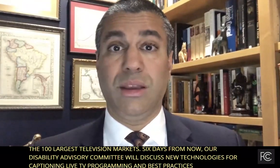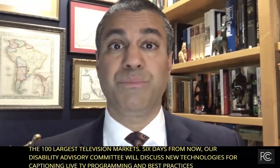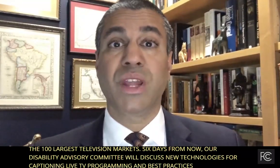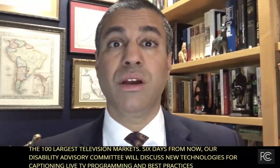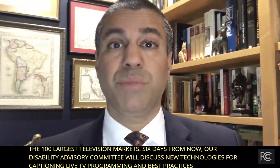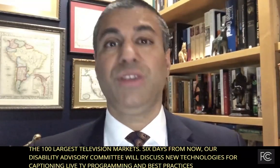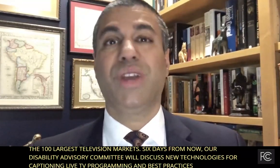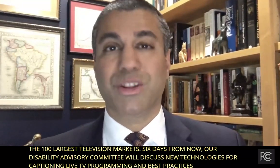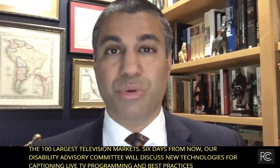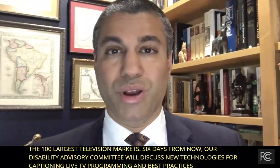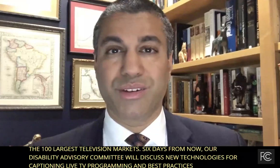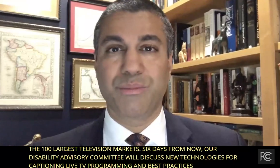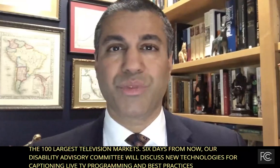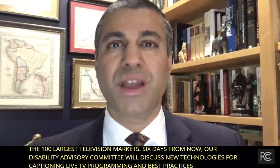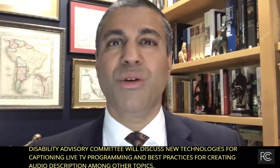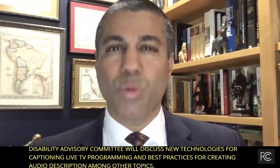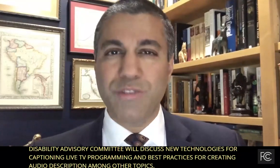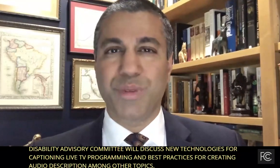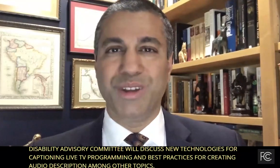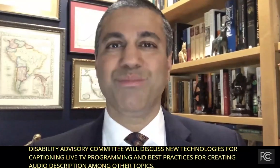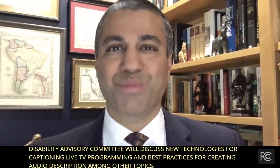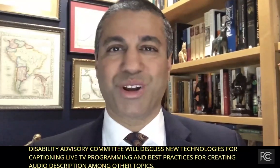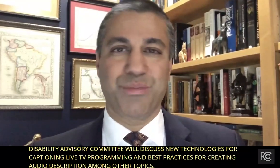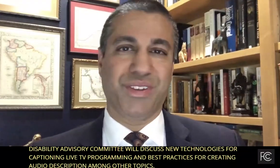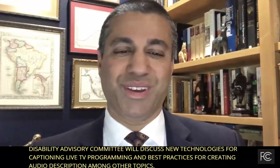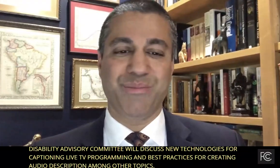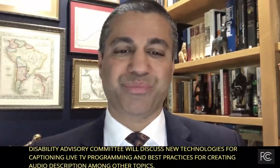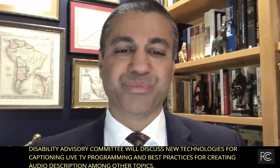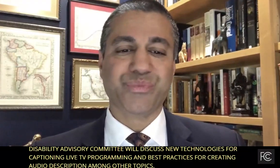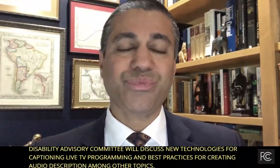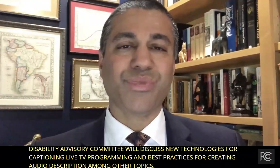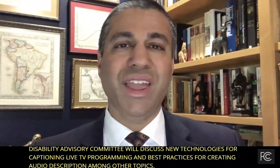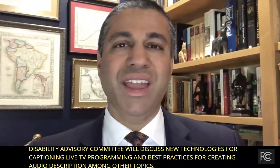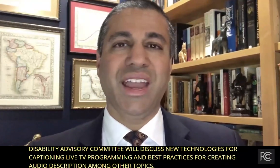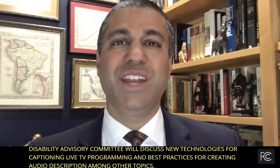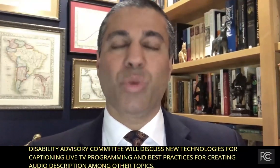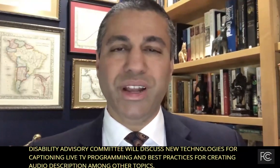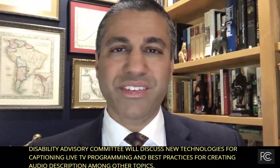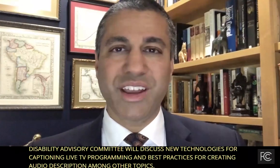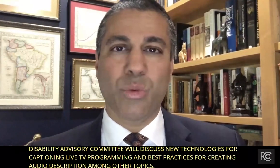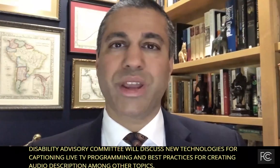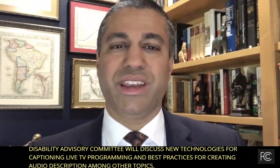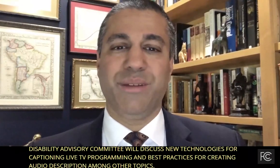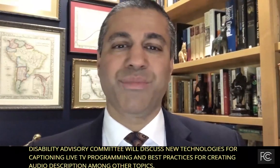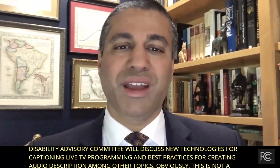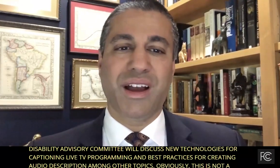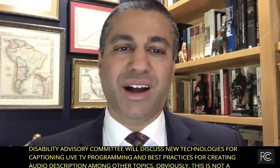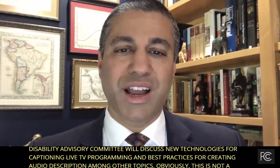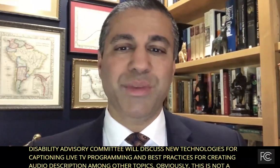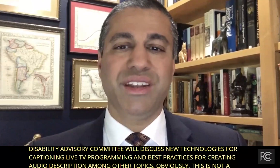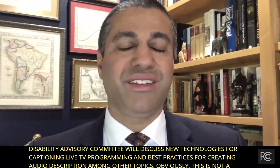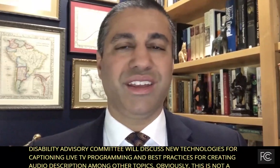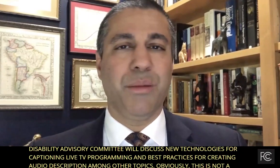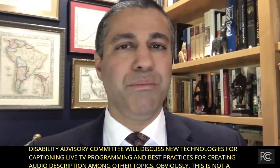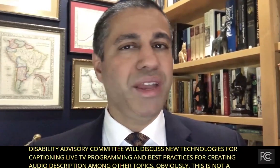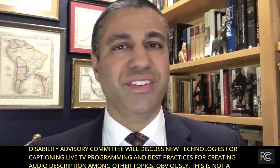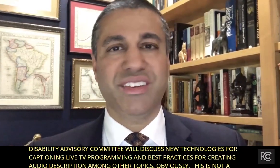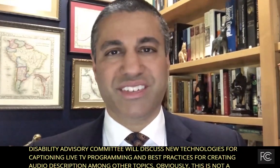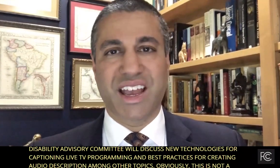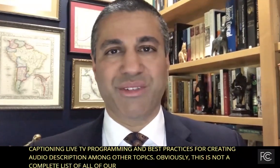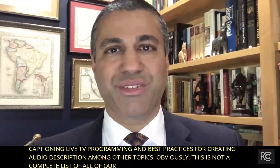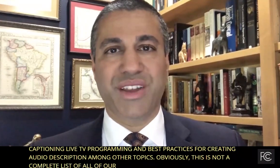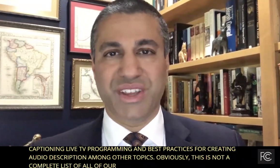FCC, but you get the point. We've been pretty busy. And when I say we, I mean the